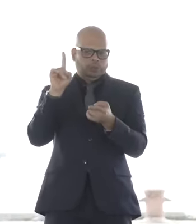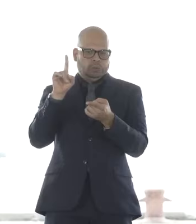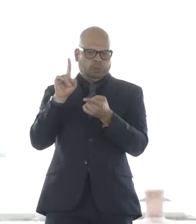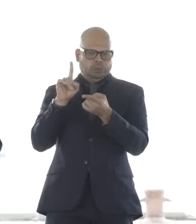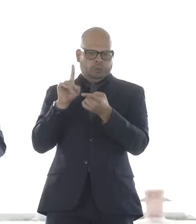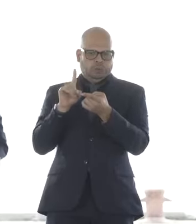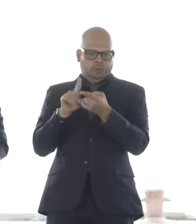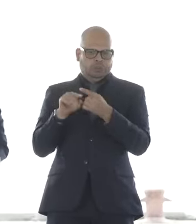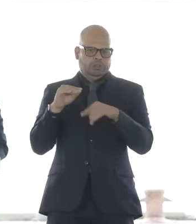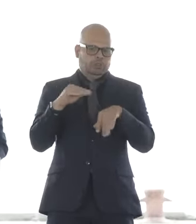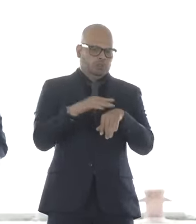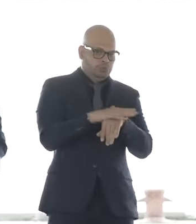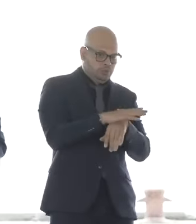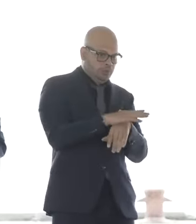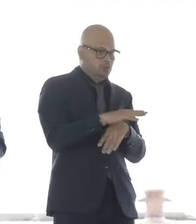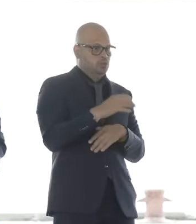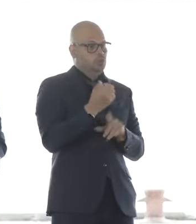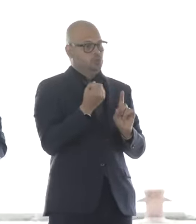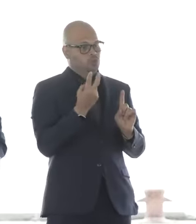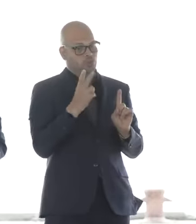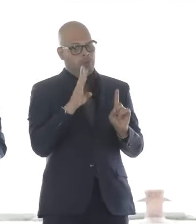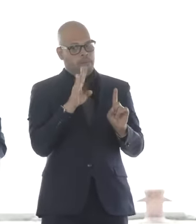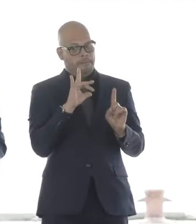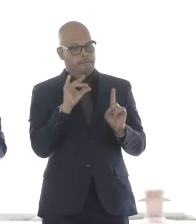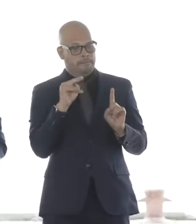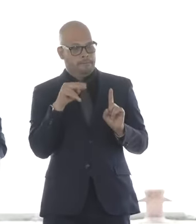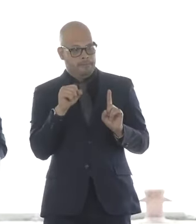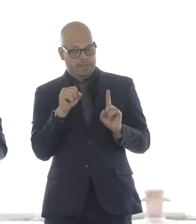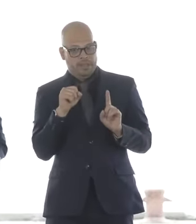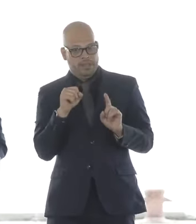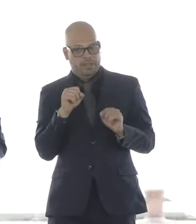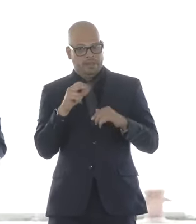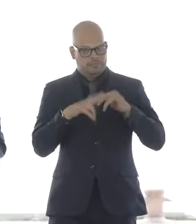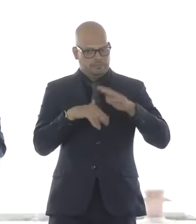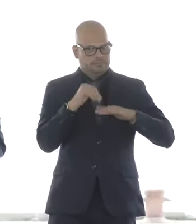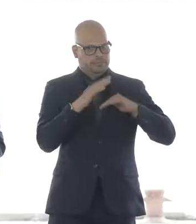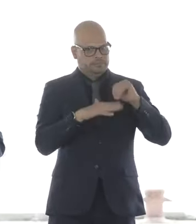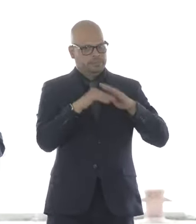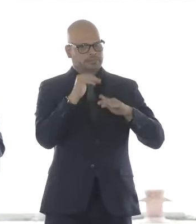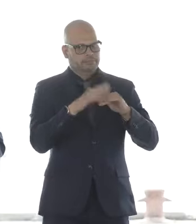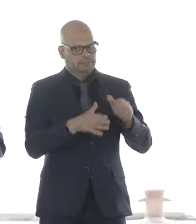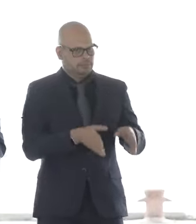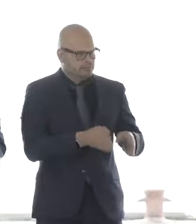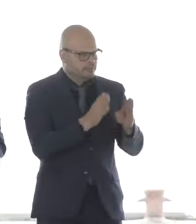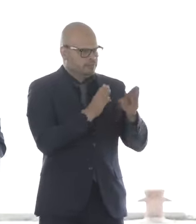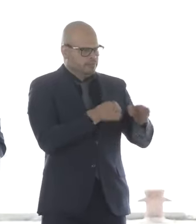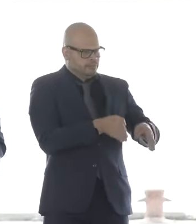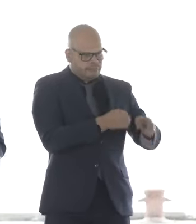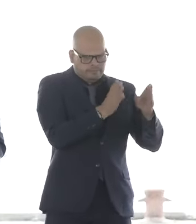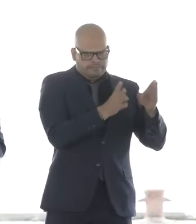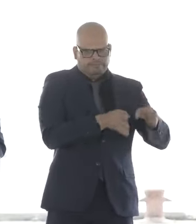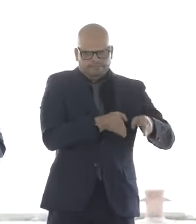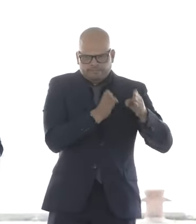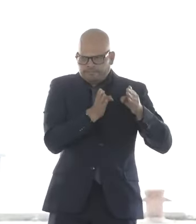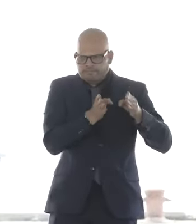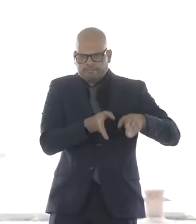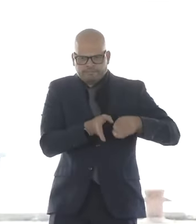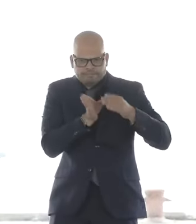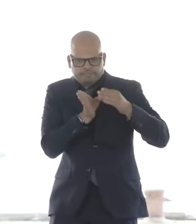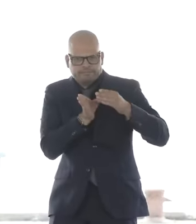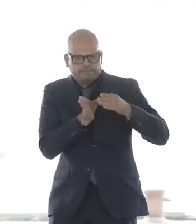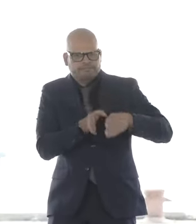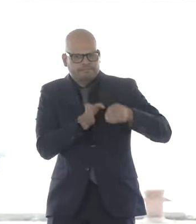projects, create good-paying jobs, employ more than 44,000 workers in offshore wind by